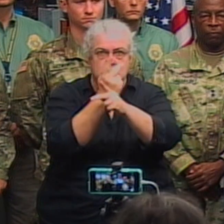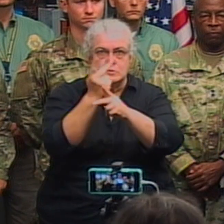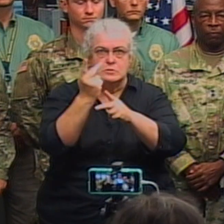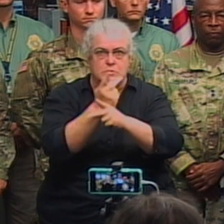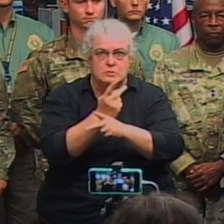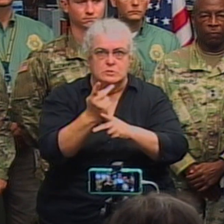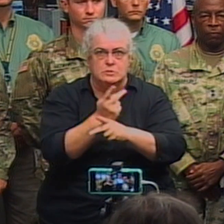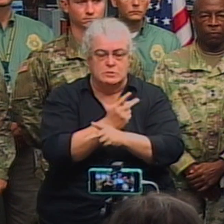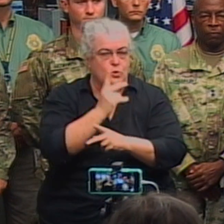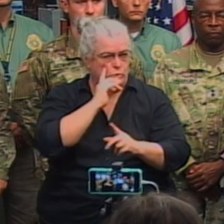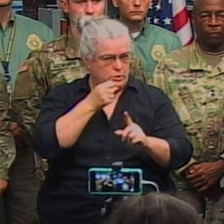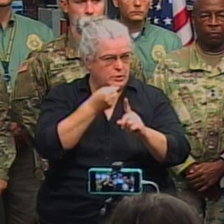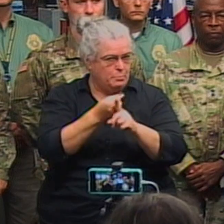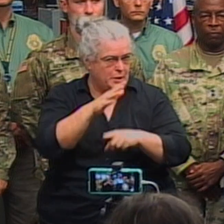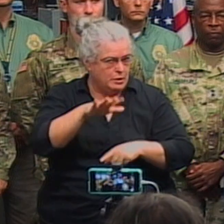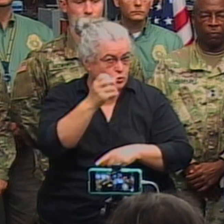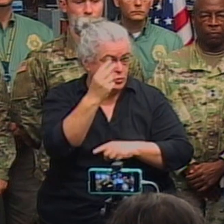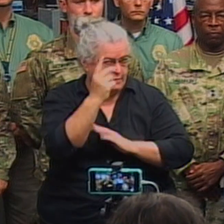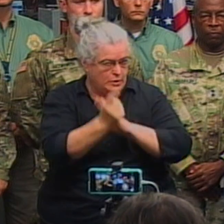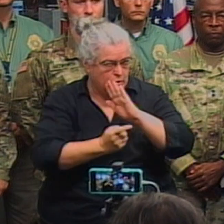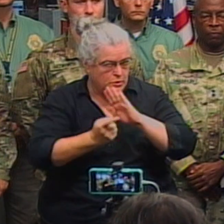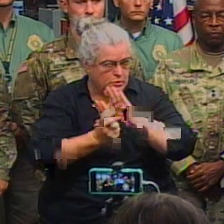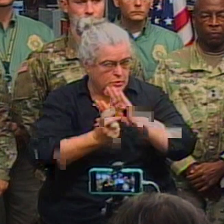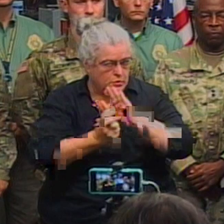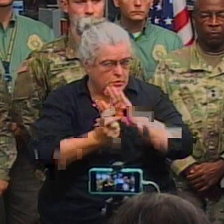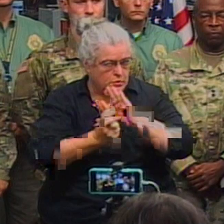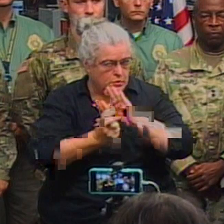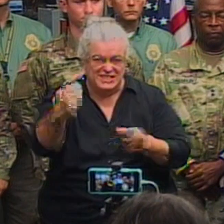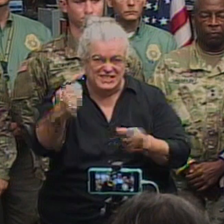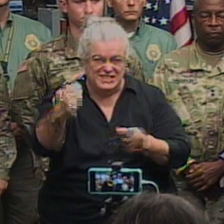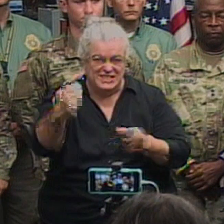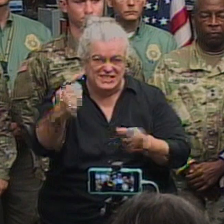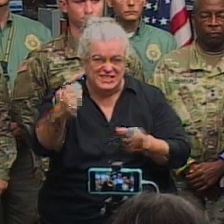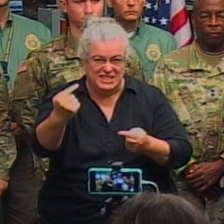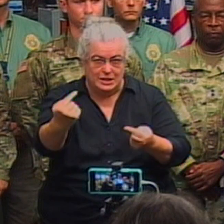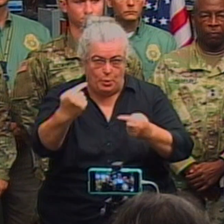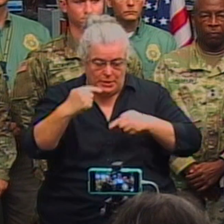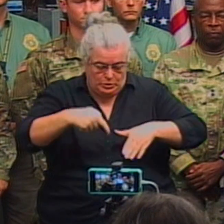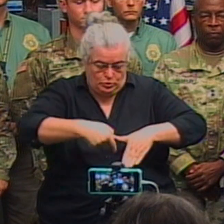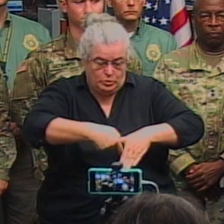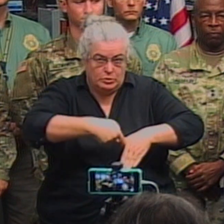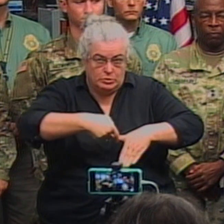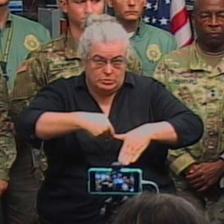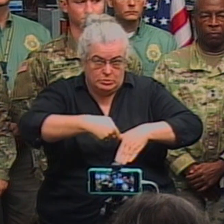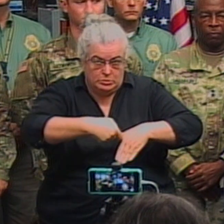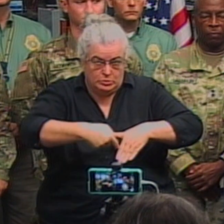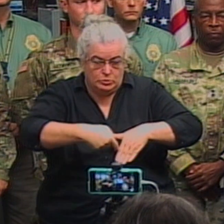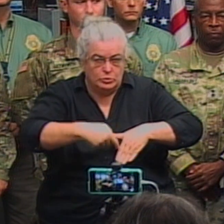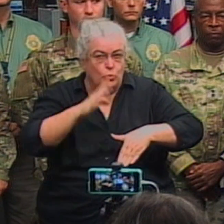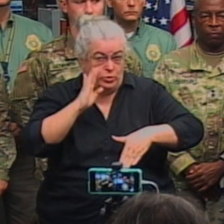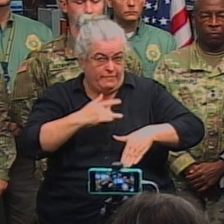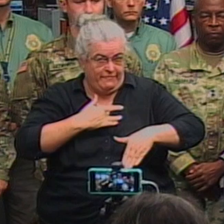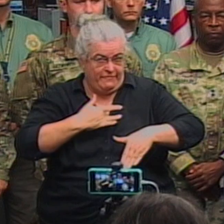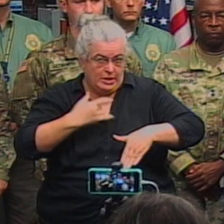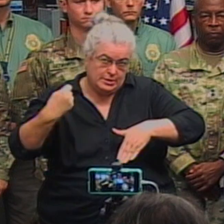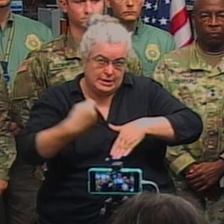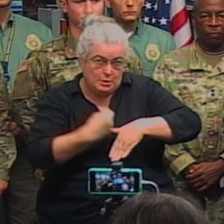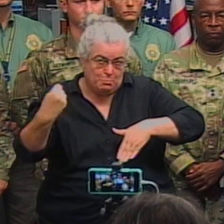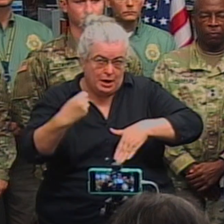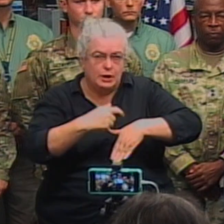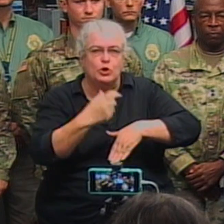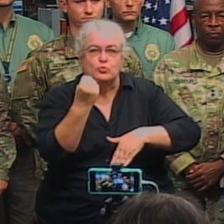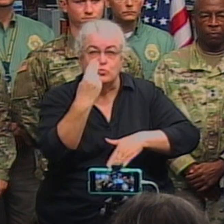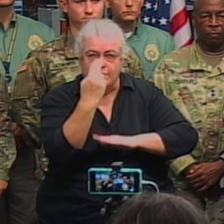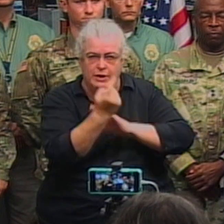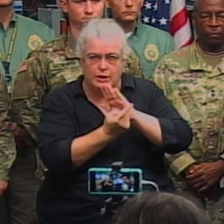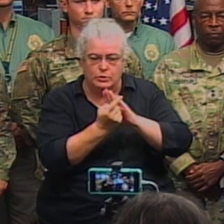away from seeing impacts. Again, Hurricane Michael is coming to the Panhandle and impacts will start in just 12 hours. The time to